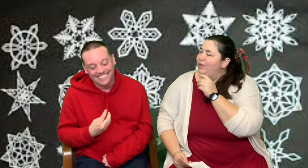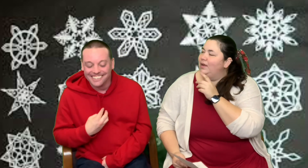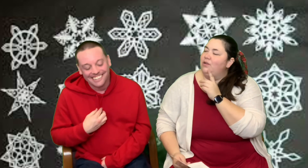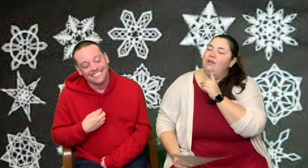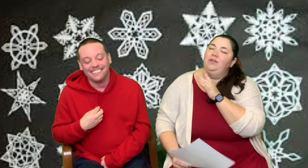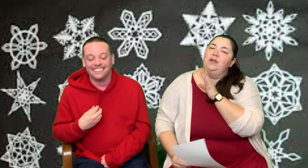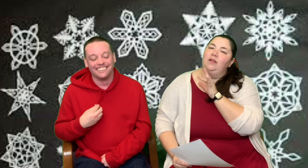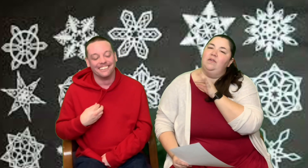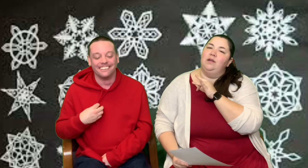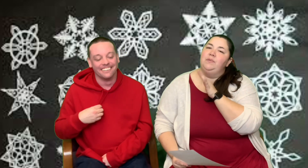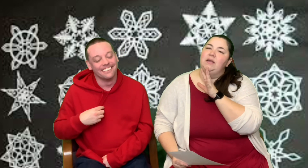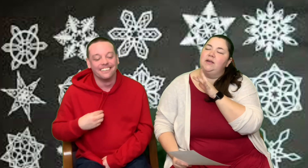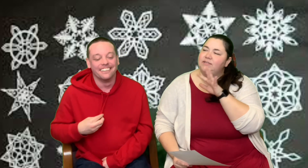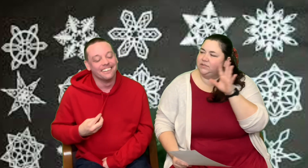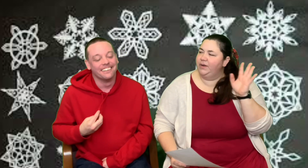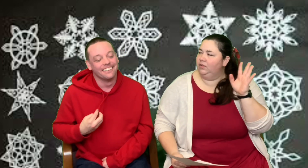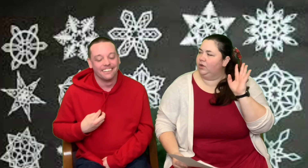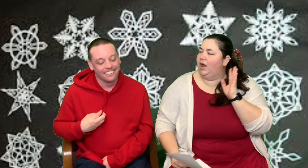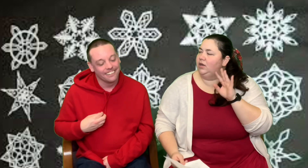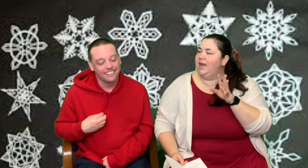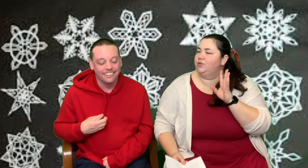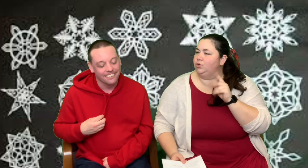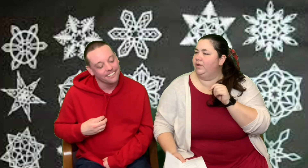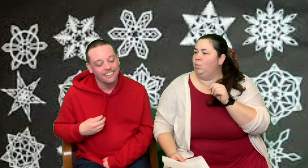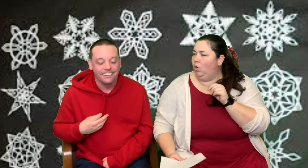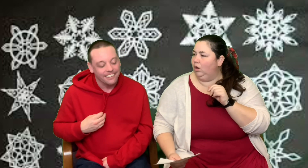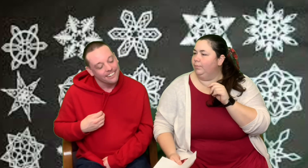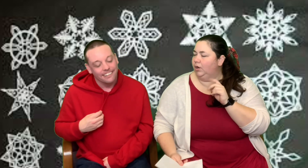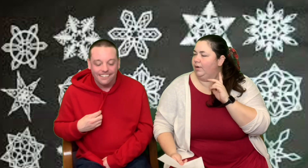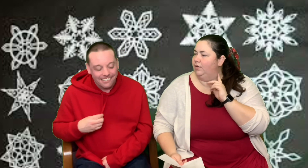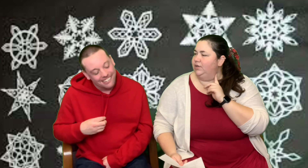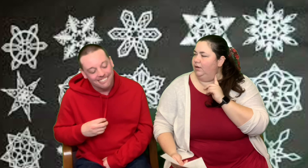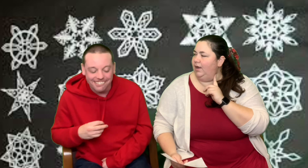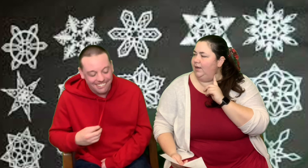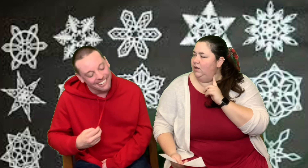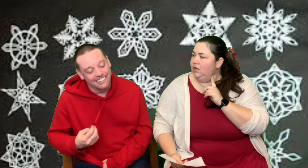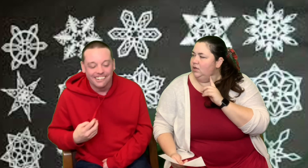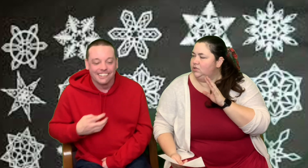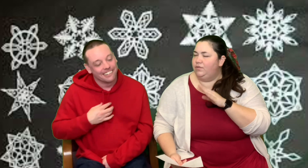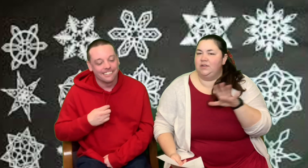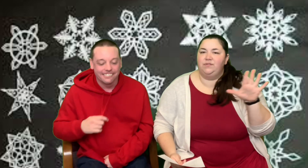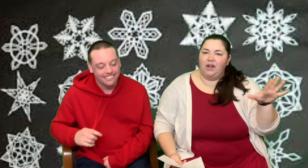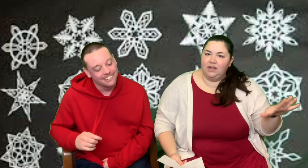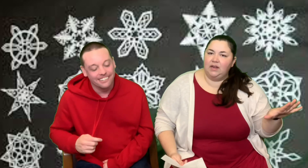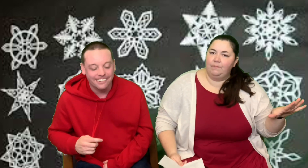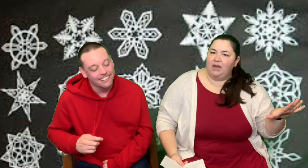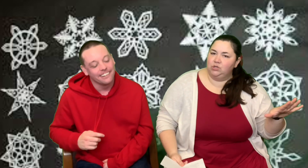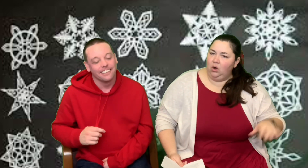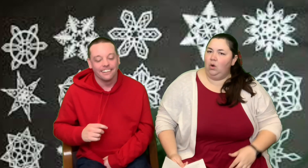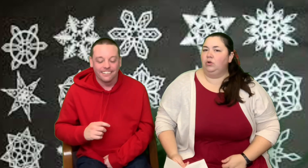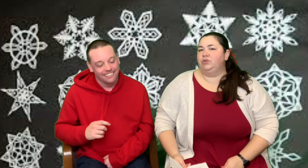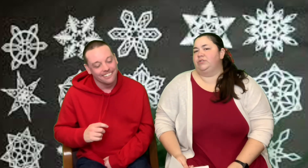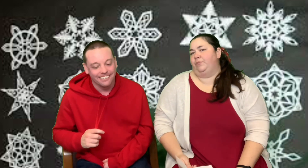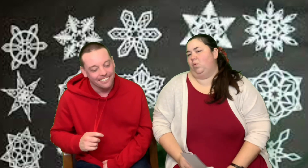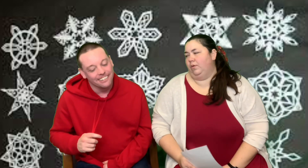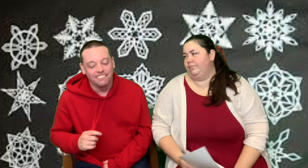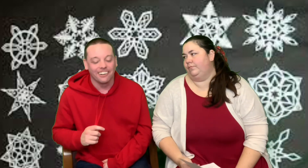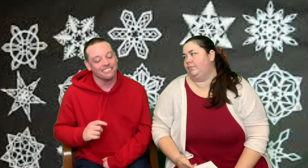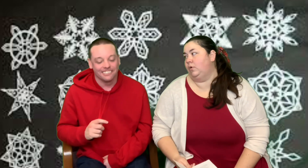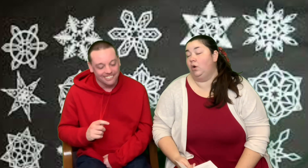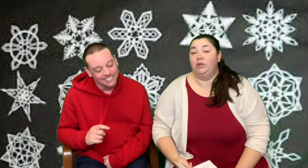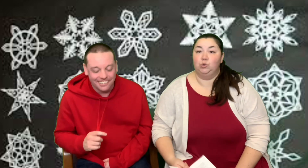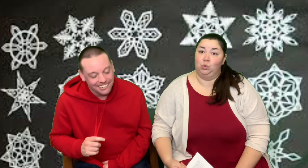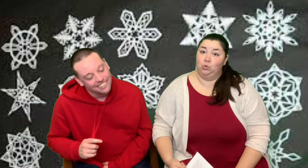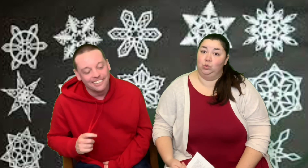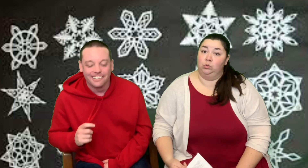What do you think? Do you think it's going to be... Because it's been a little unnaturally warm around here, right? Do you think it's finally going to get back to cold or still be warm?